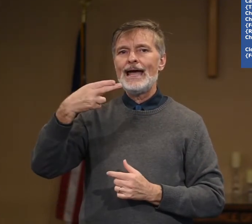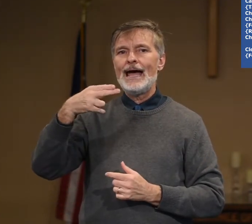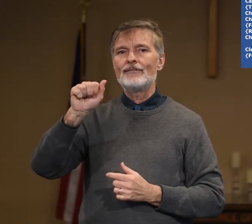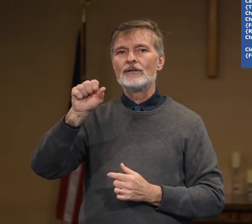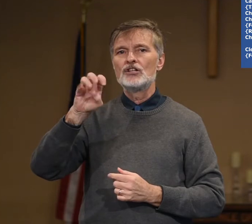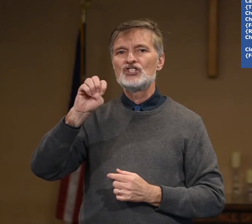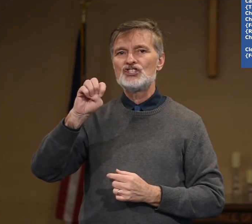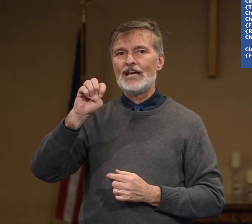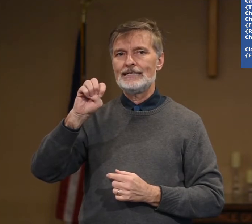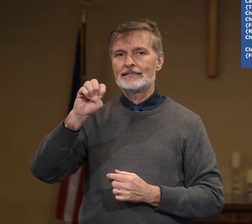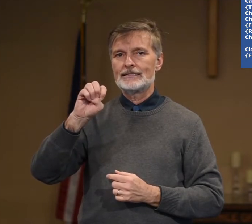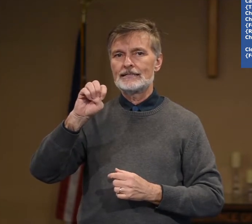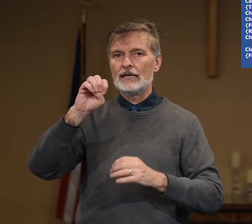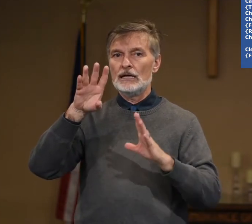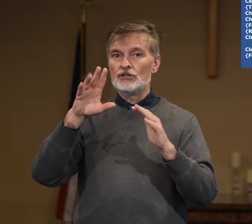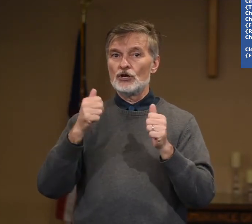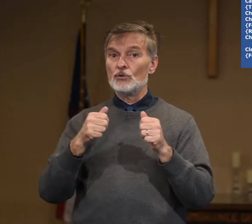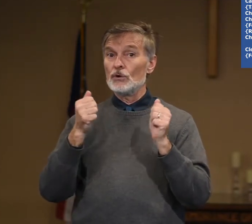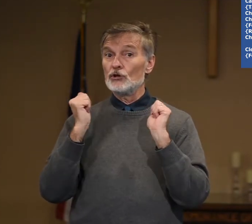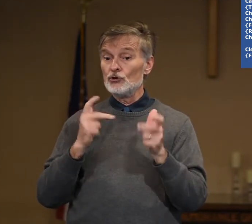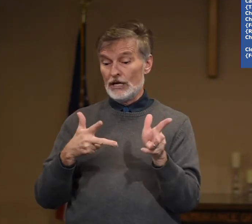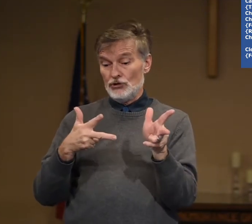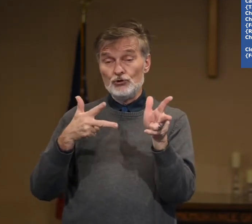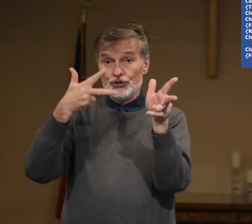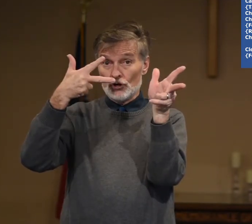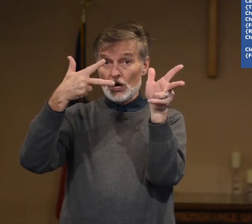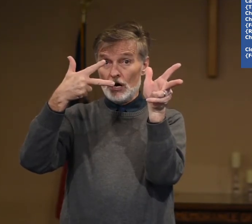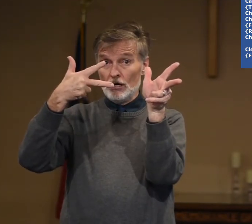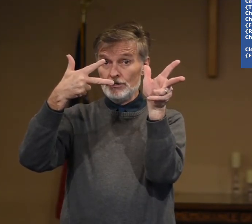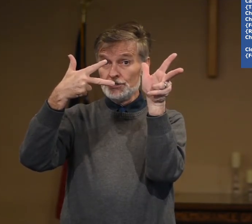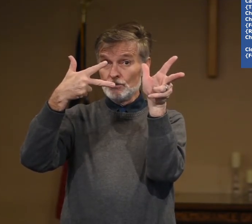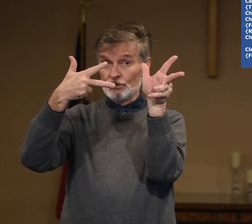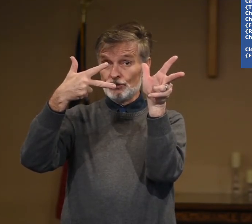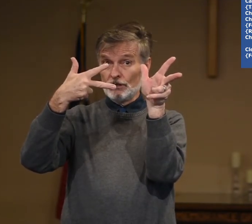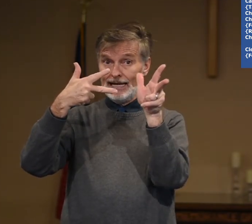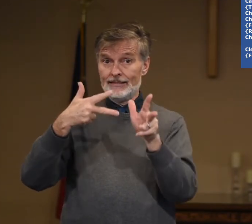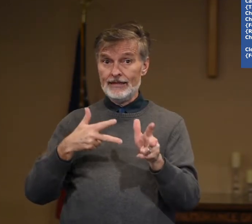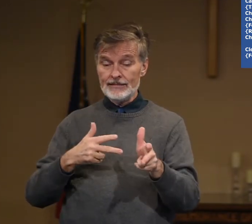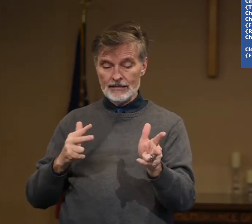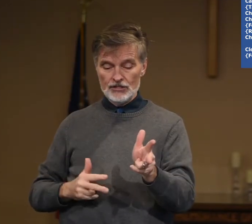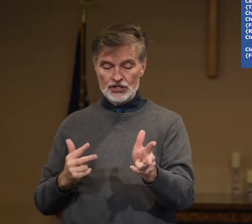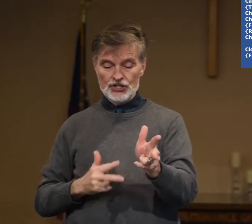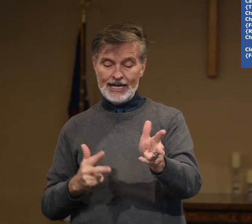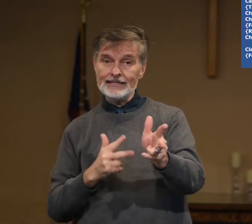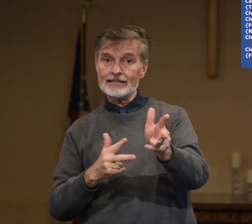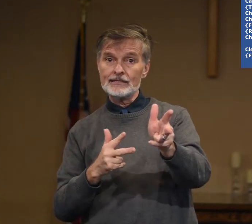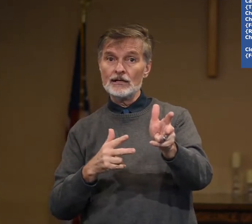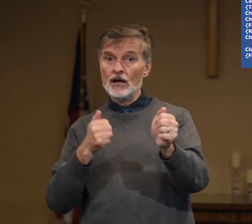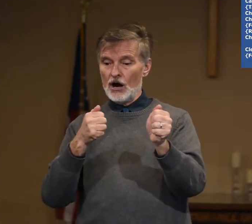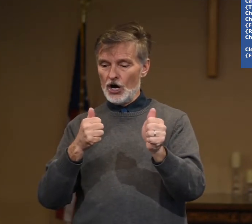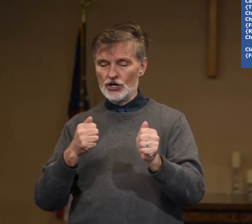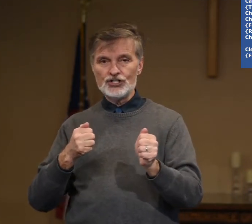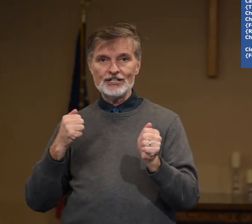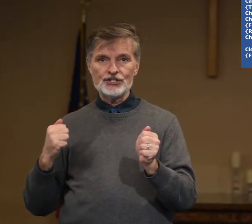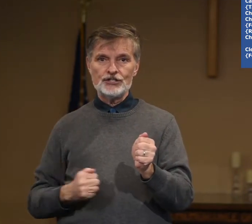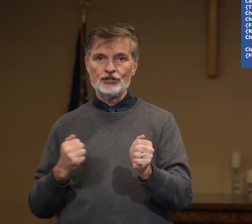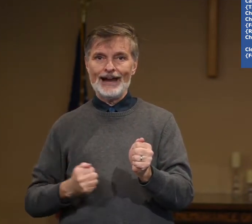have chase. So you can use your cars, which look like this, to chase, or just your